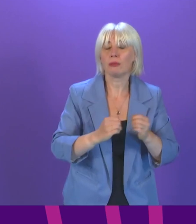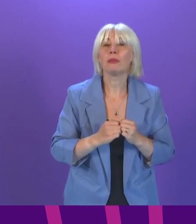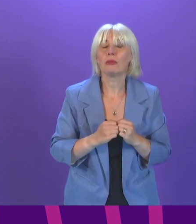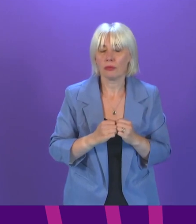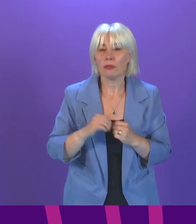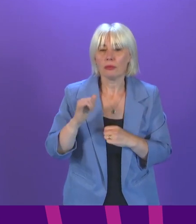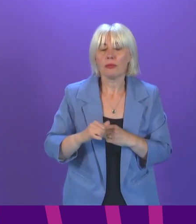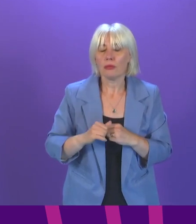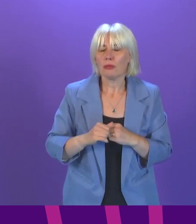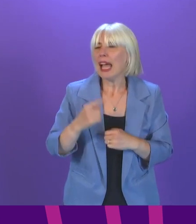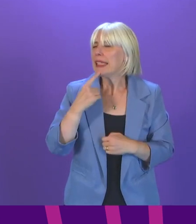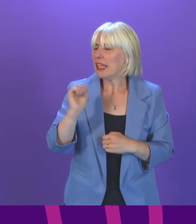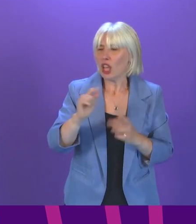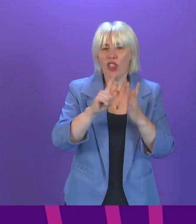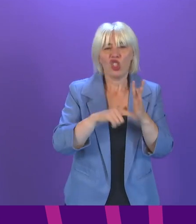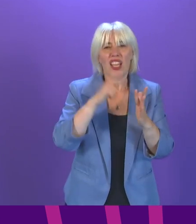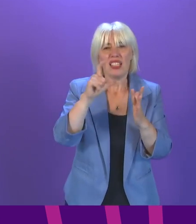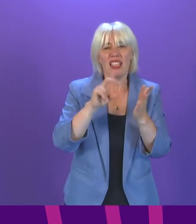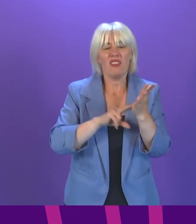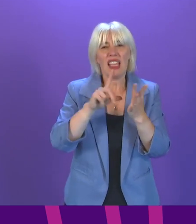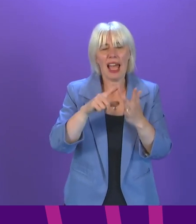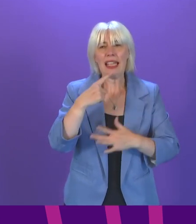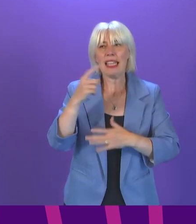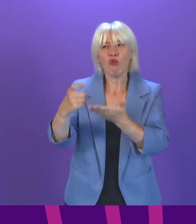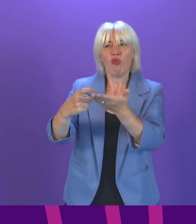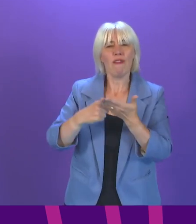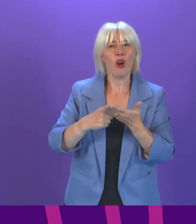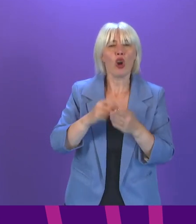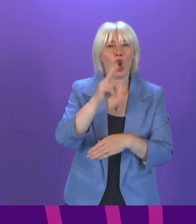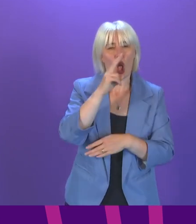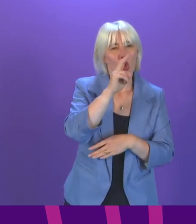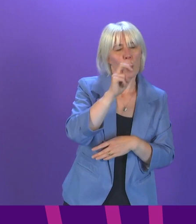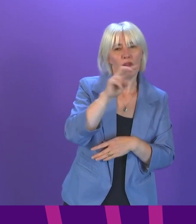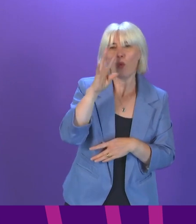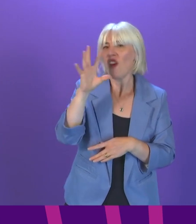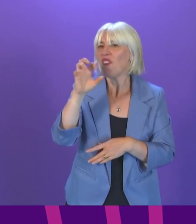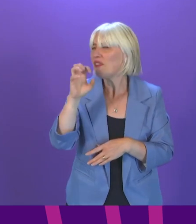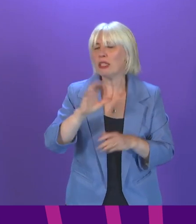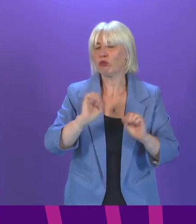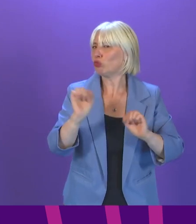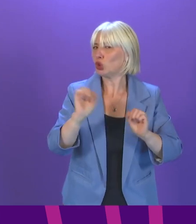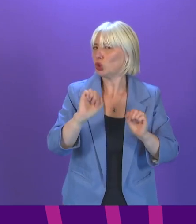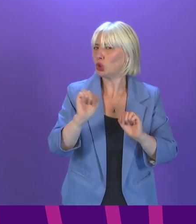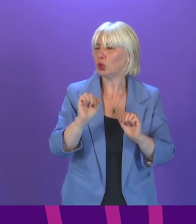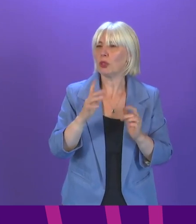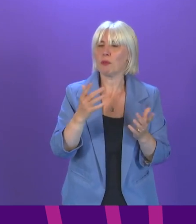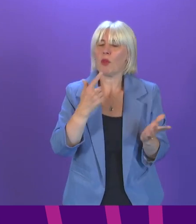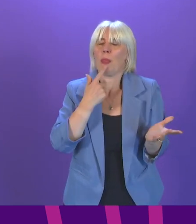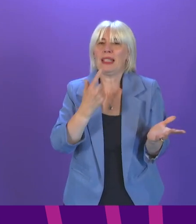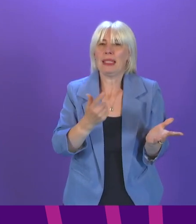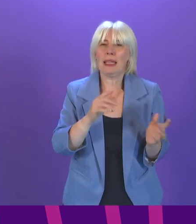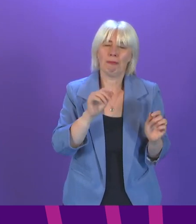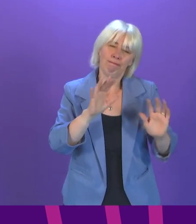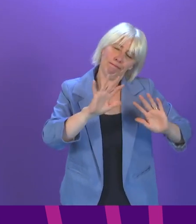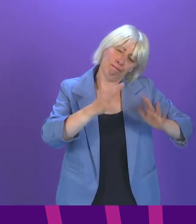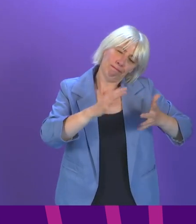Minister, I note that the JCVI made the recommendation on vaccinating 12 to 15-year-olds based on being what they've called